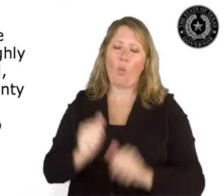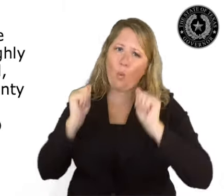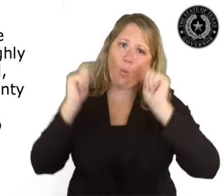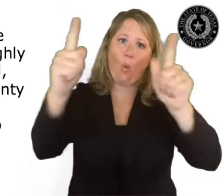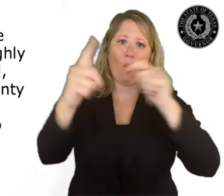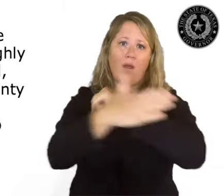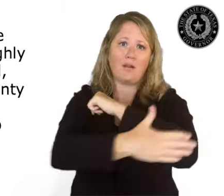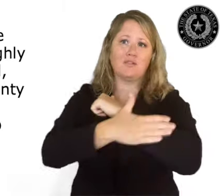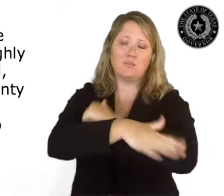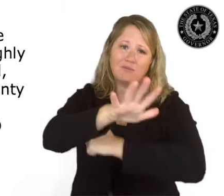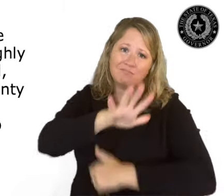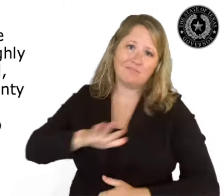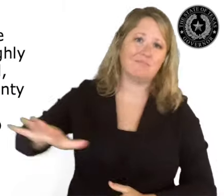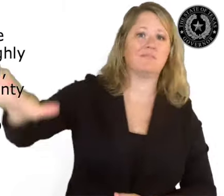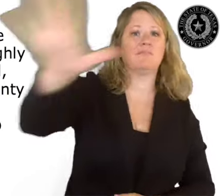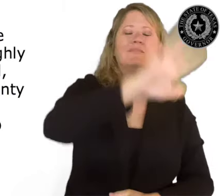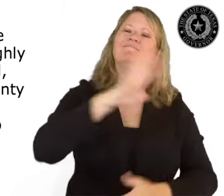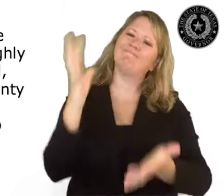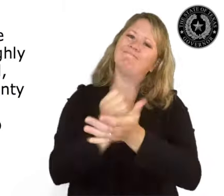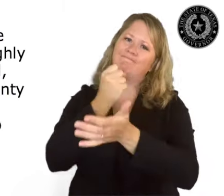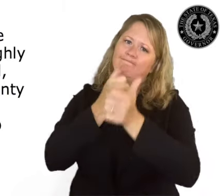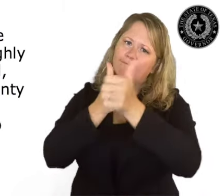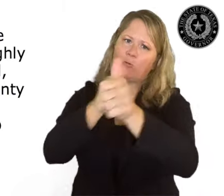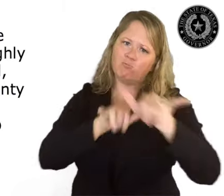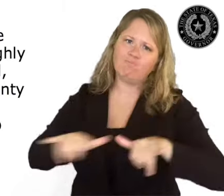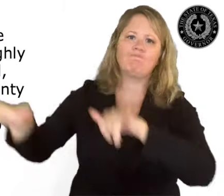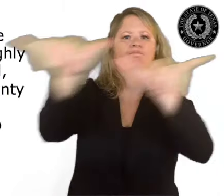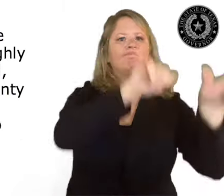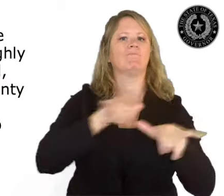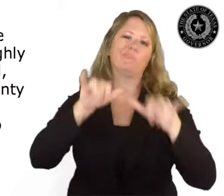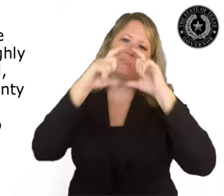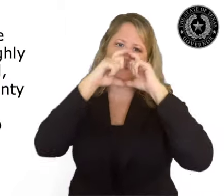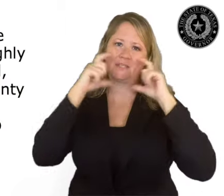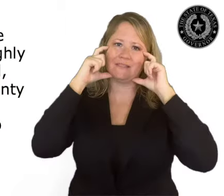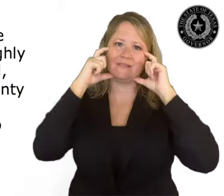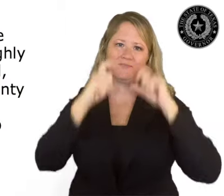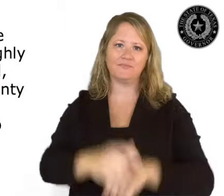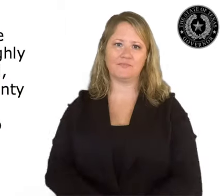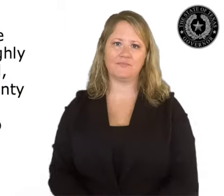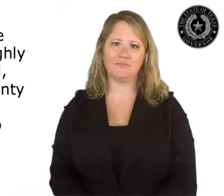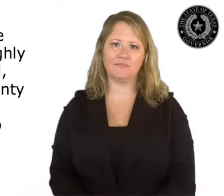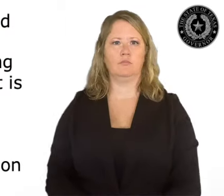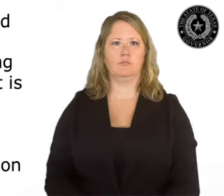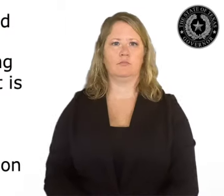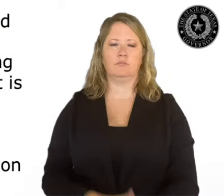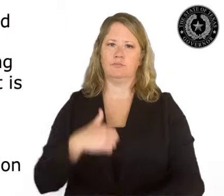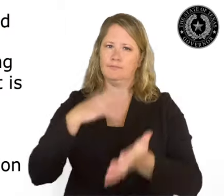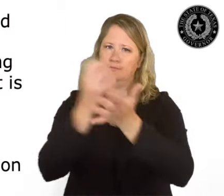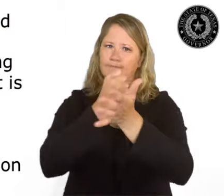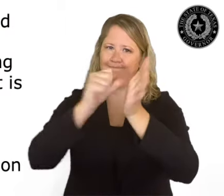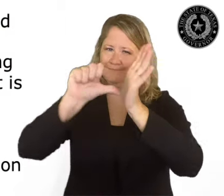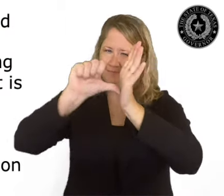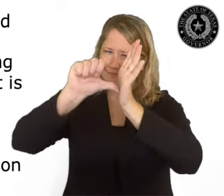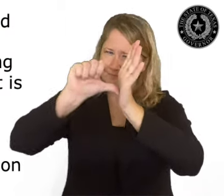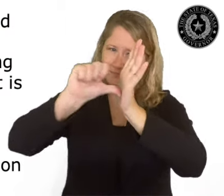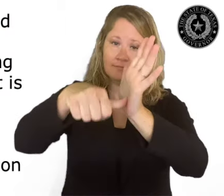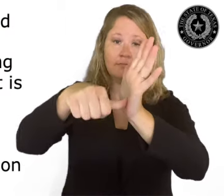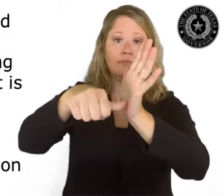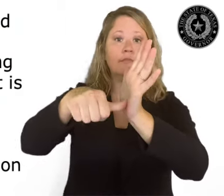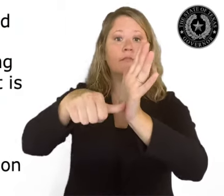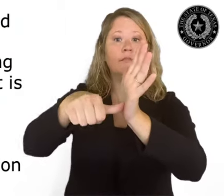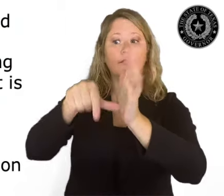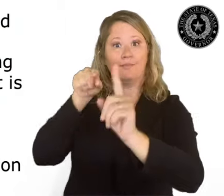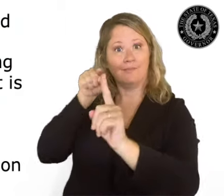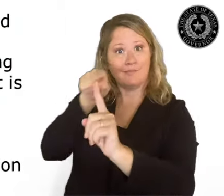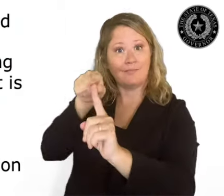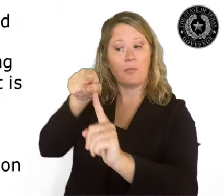recommended and every county is strongly encouraged to follow these face covering standards Not accepted from this face